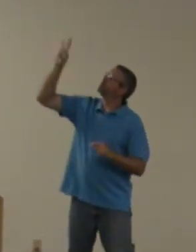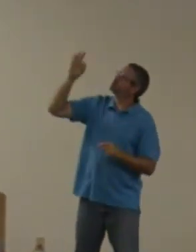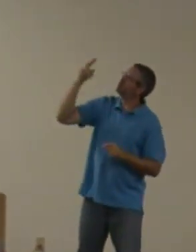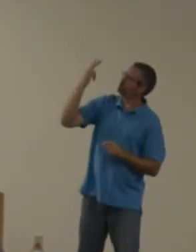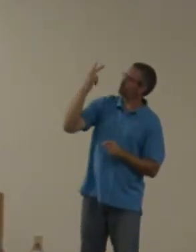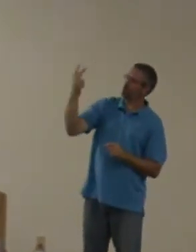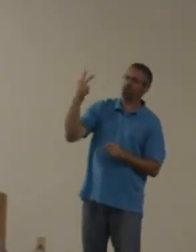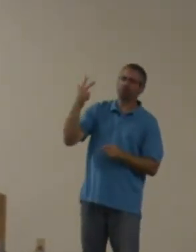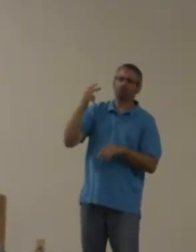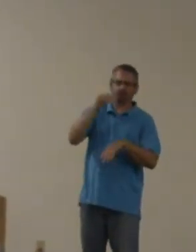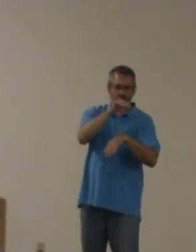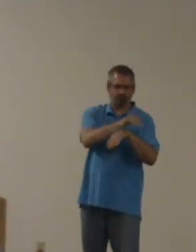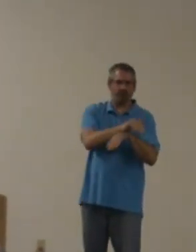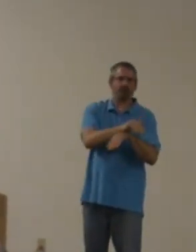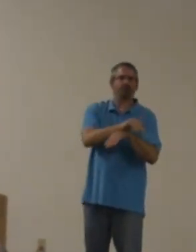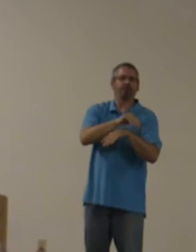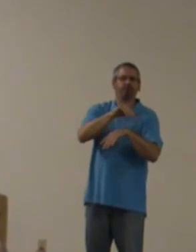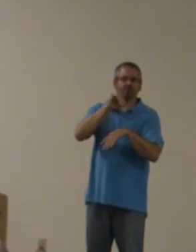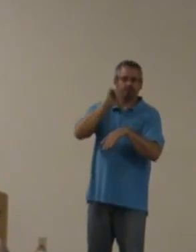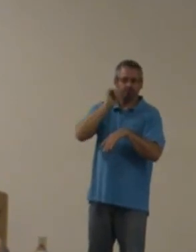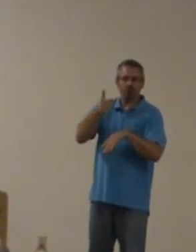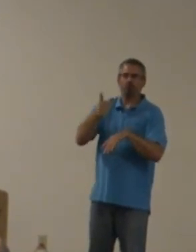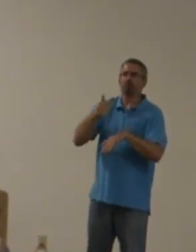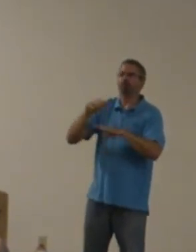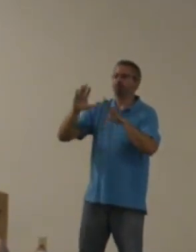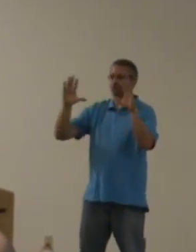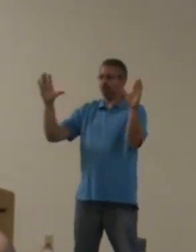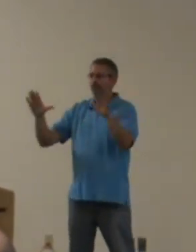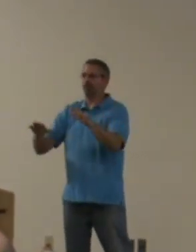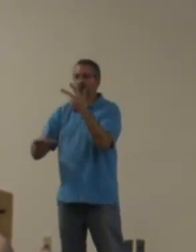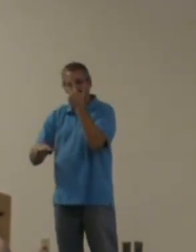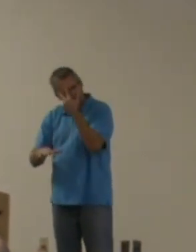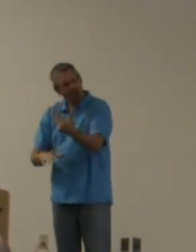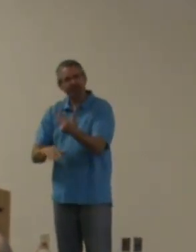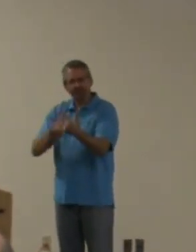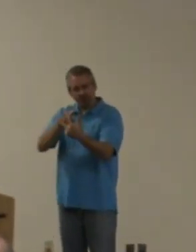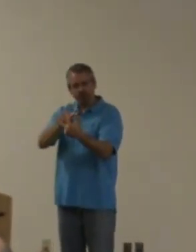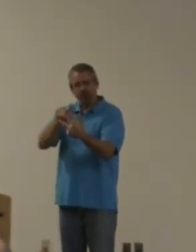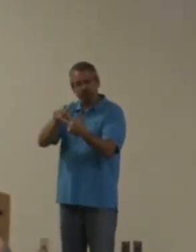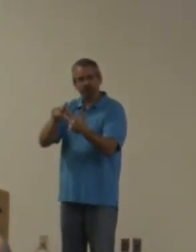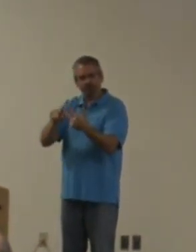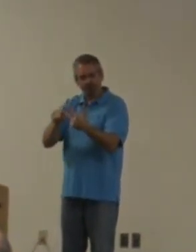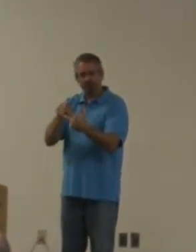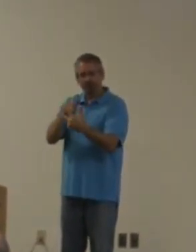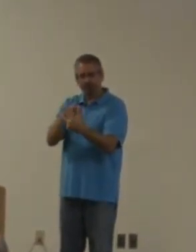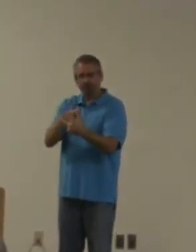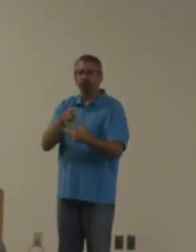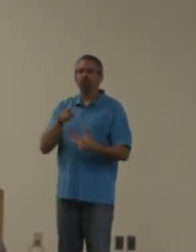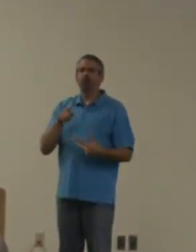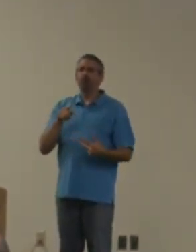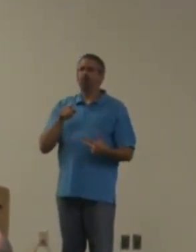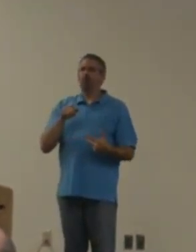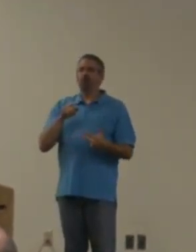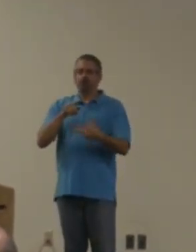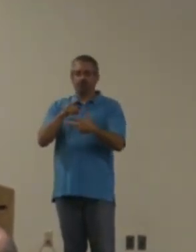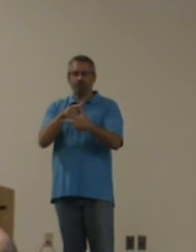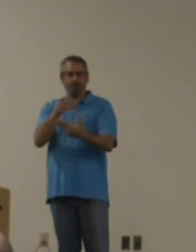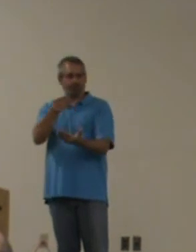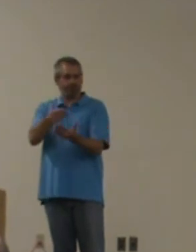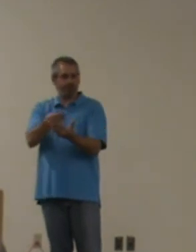Talk about seven cents. We're going talk about three of those. Nine miles and seven cents. We're going talk about three. First of how about